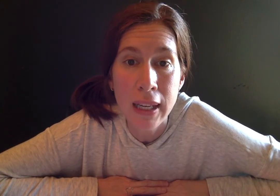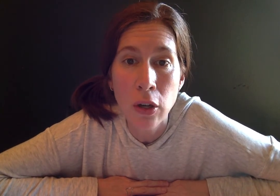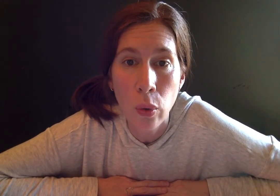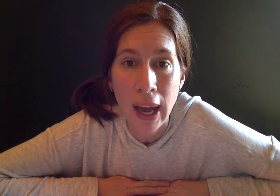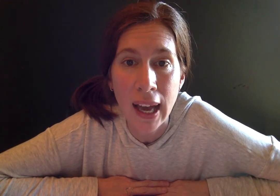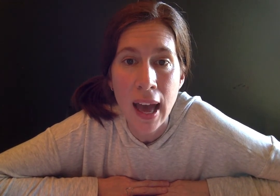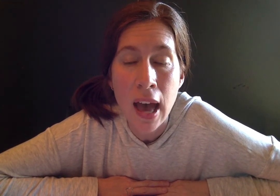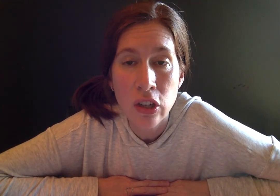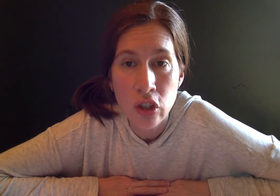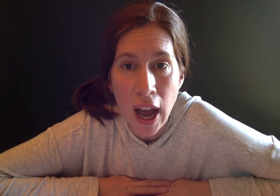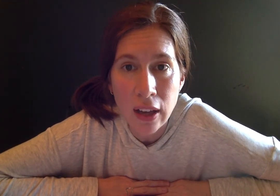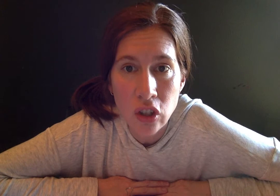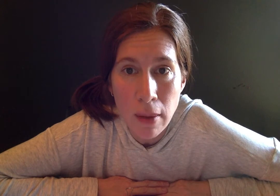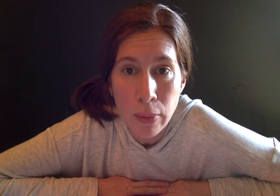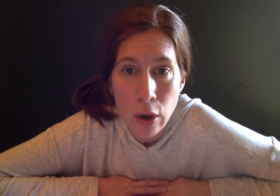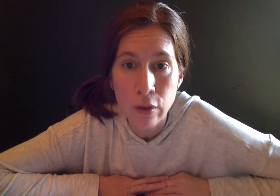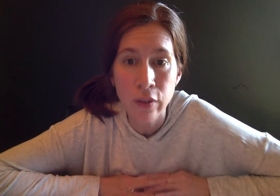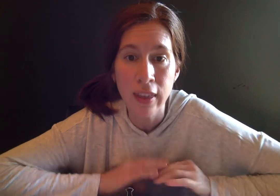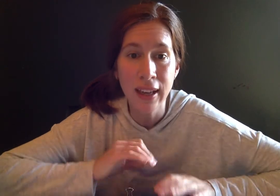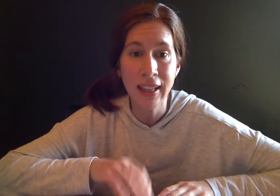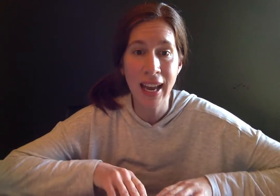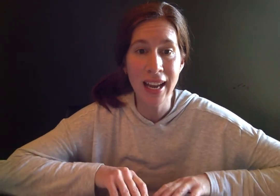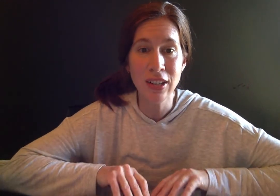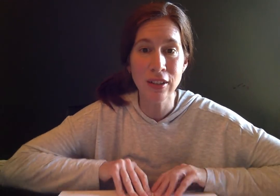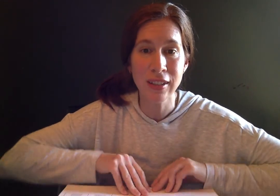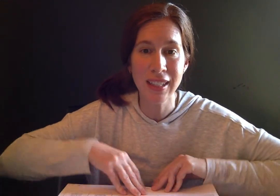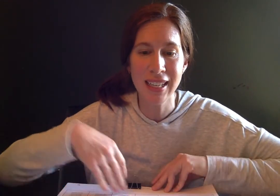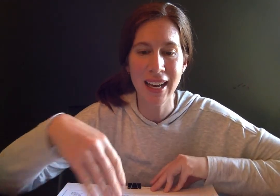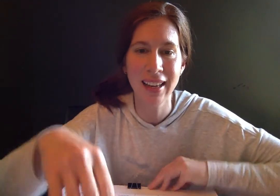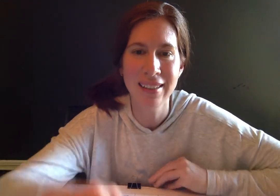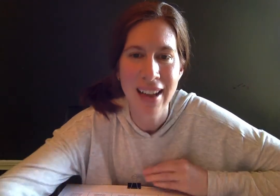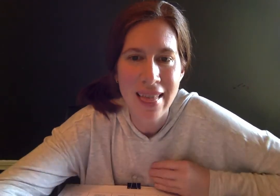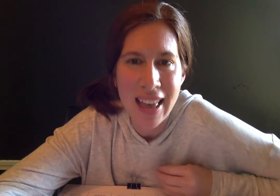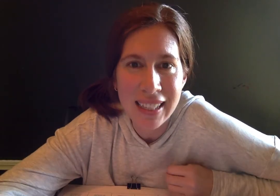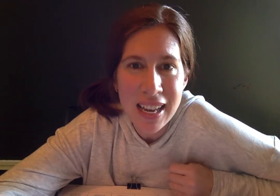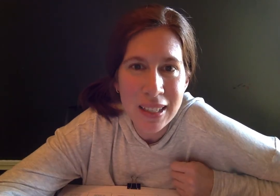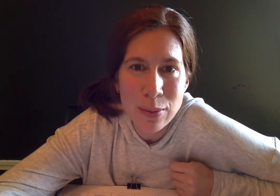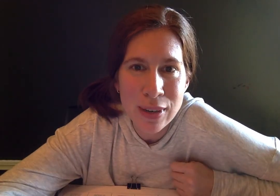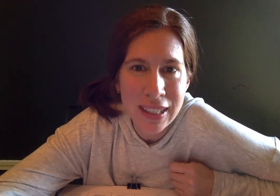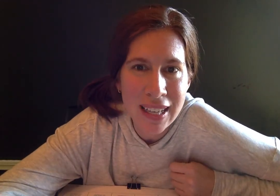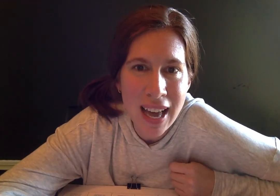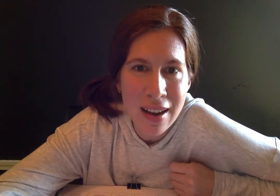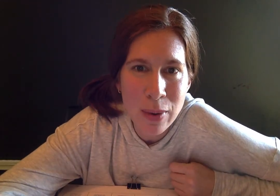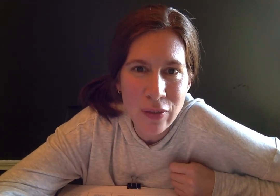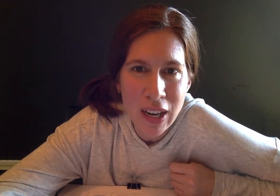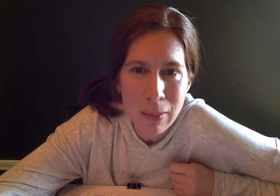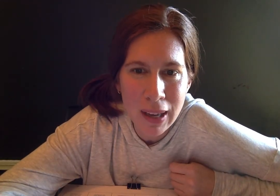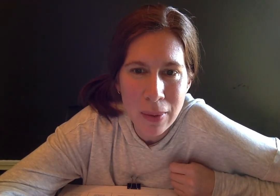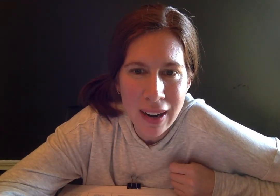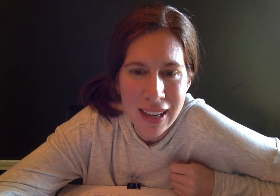quick jack jump over the candlestick that's it we're done with phonemic awareness you you